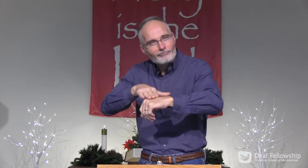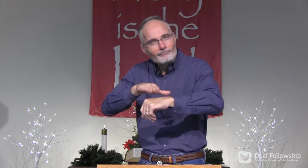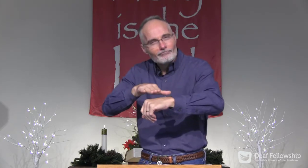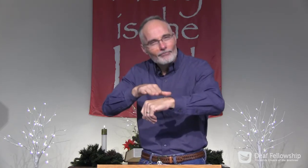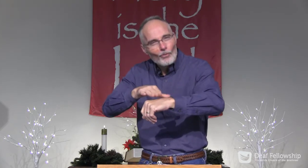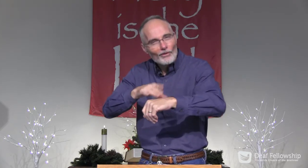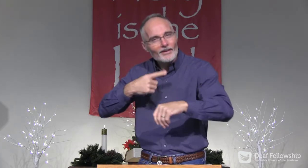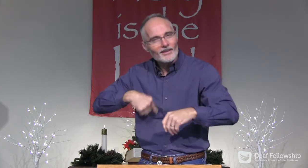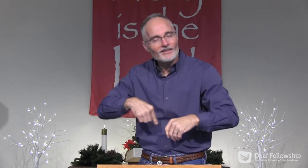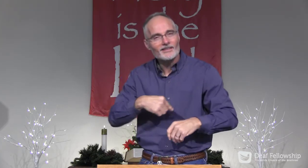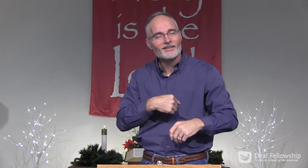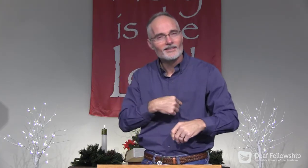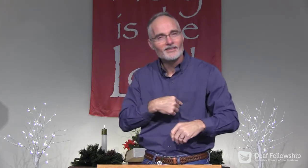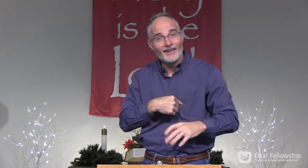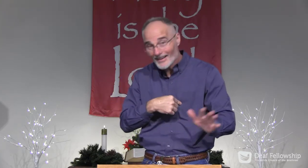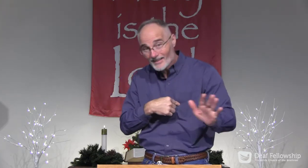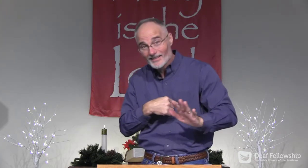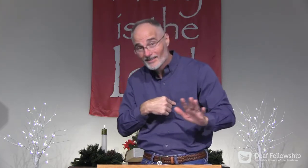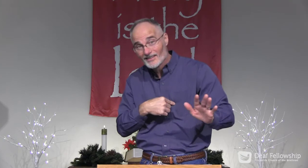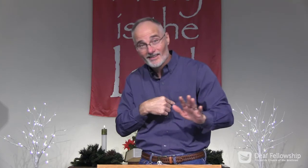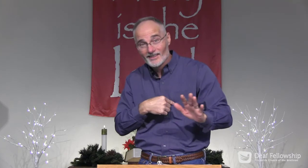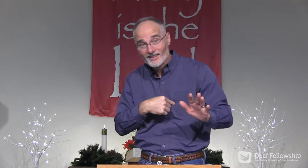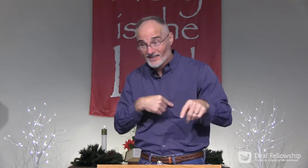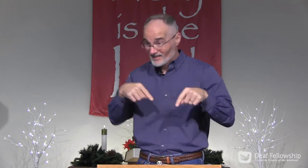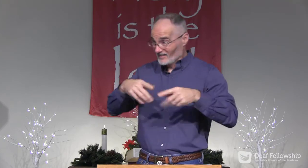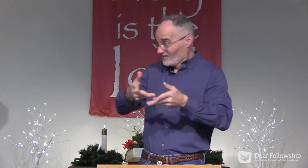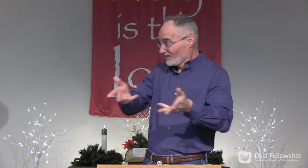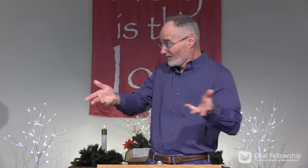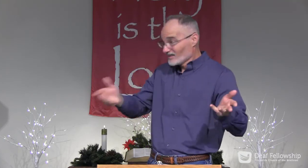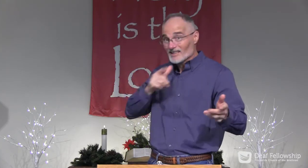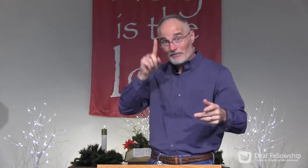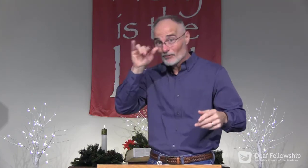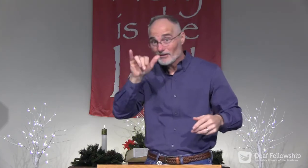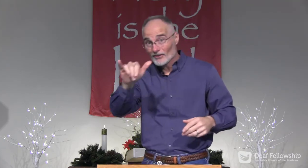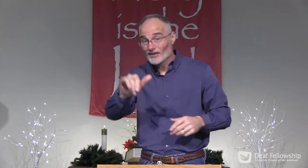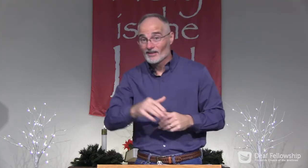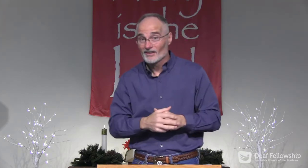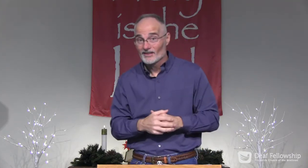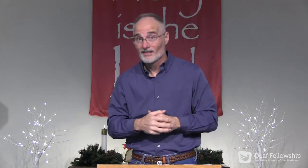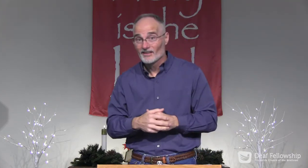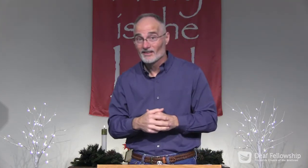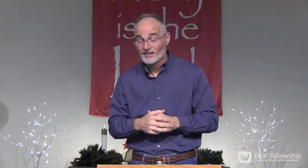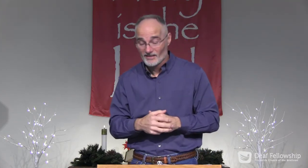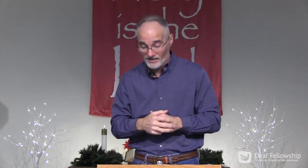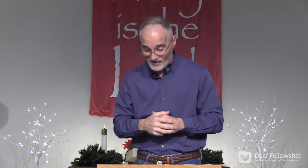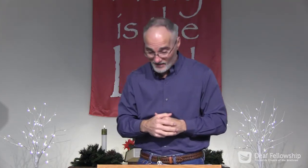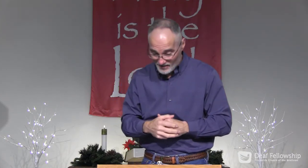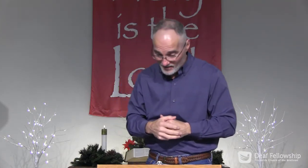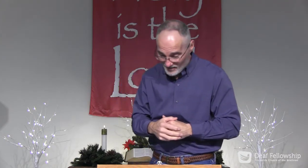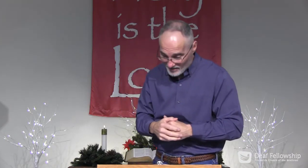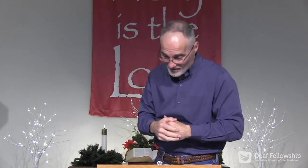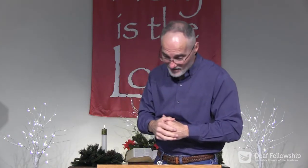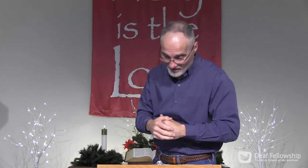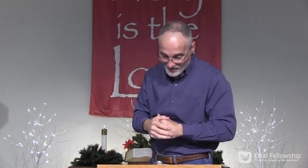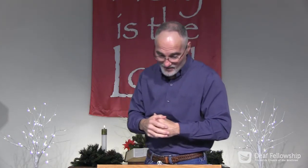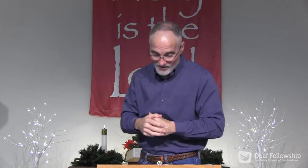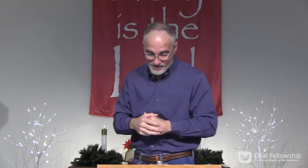In God's loving, kind way, He's reminding us, hey,